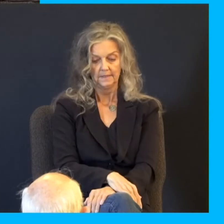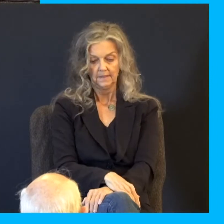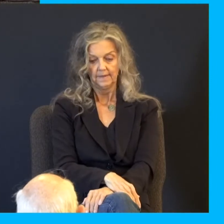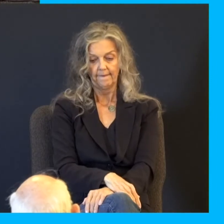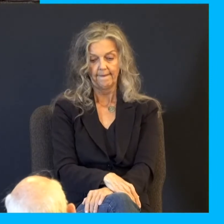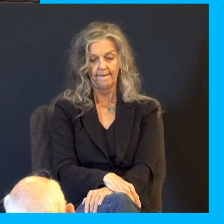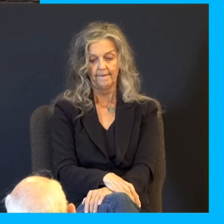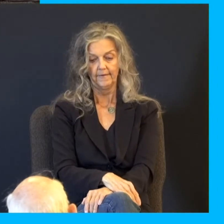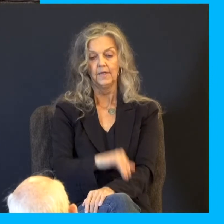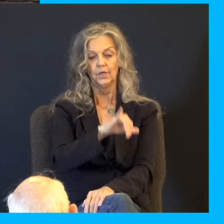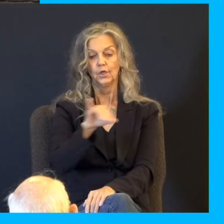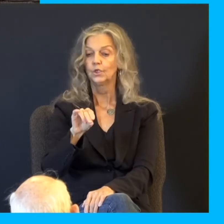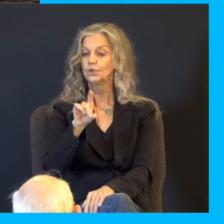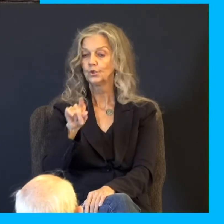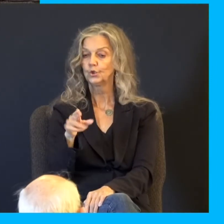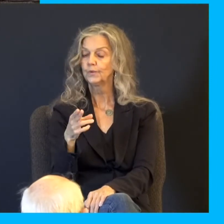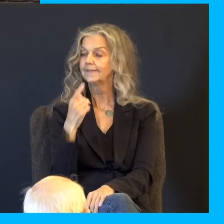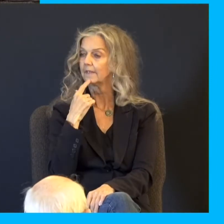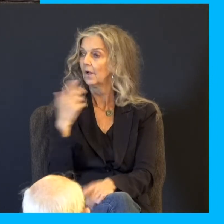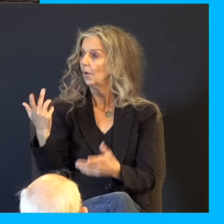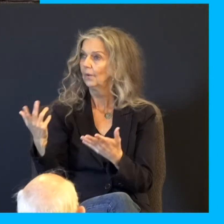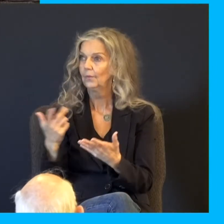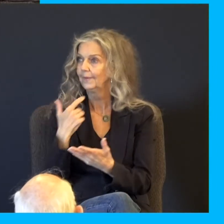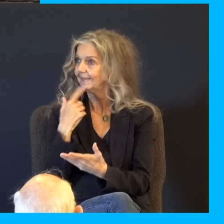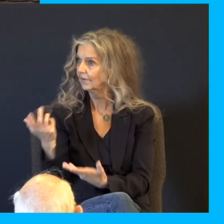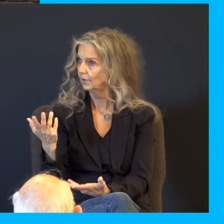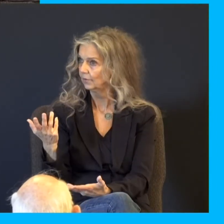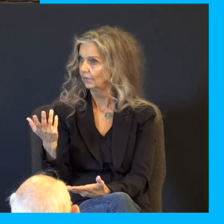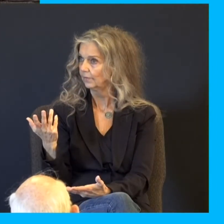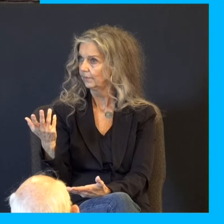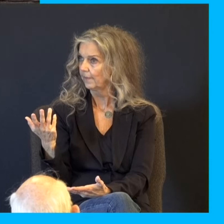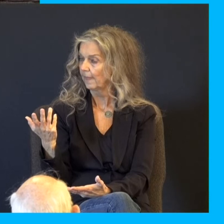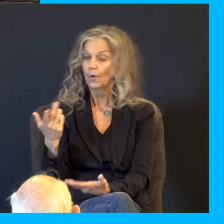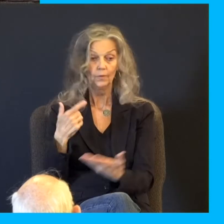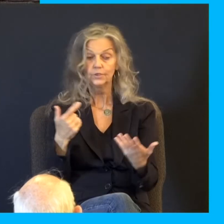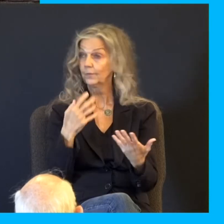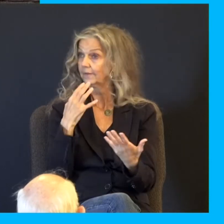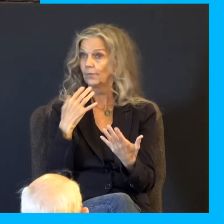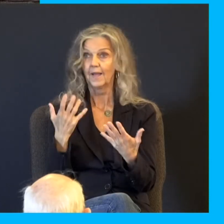Judah said, verse 16, what shall we say unto my Lord? What shall we speak or how shall we clear ourselves?